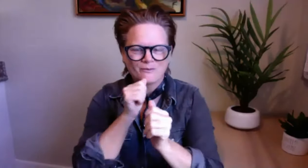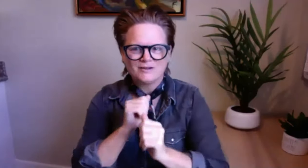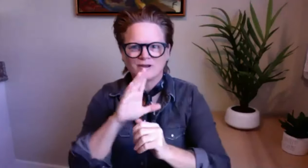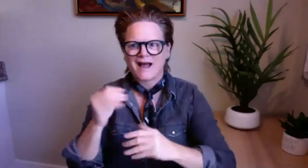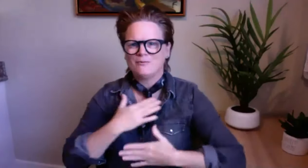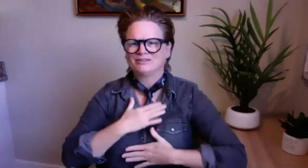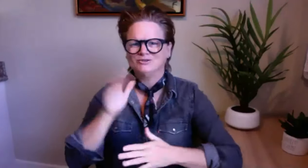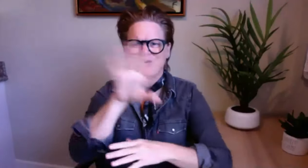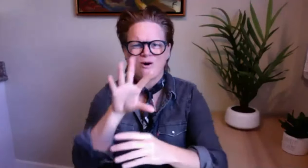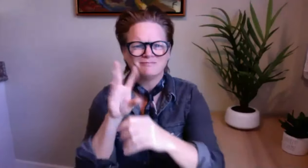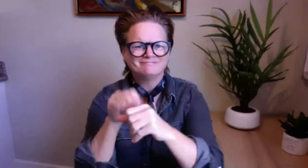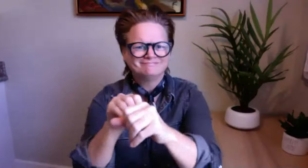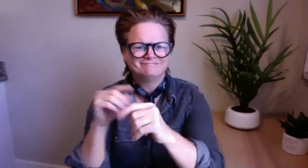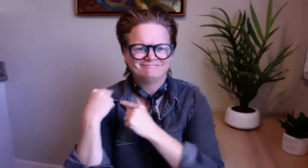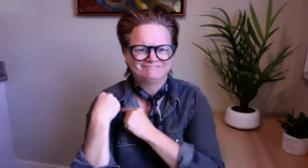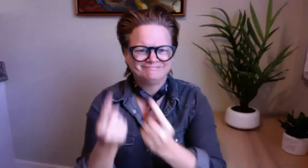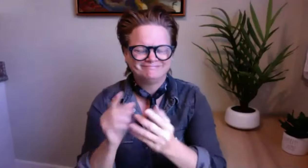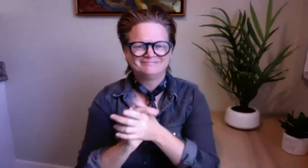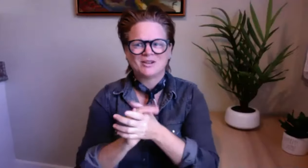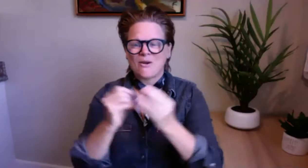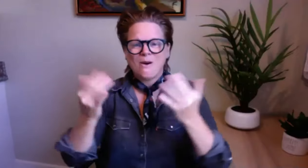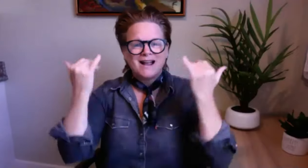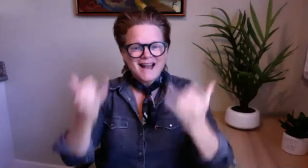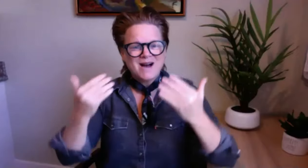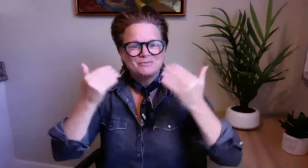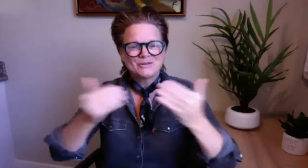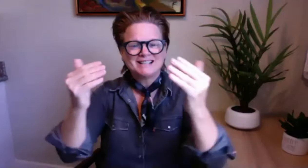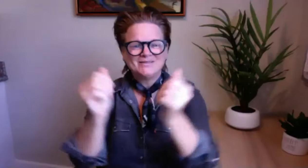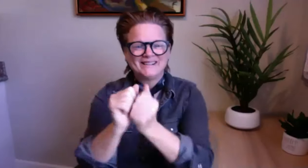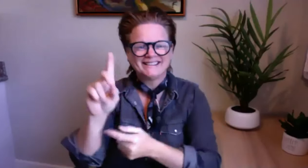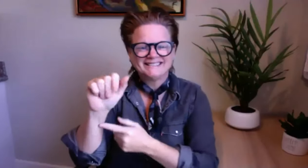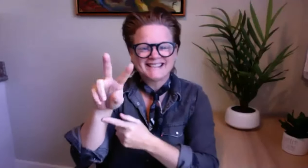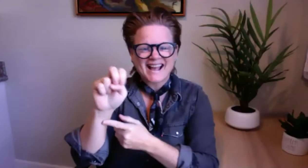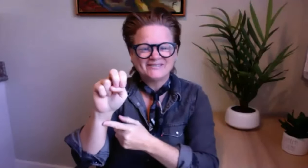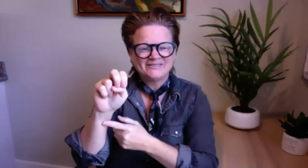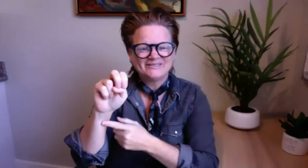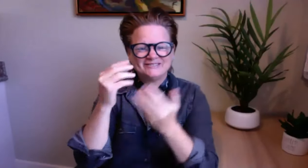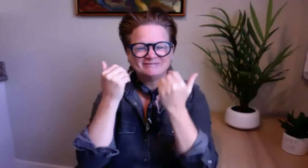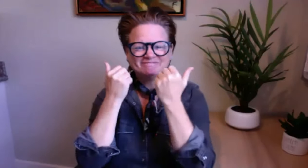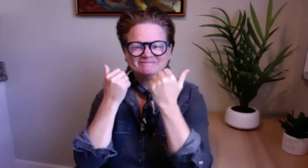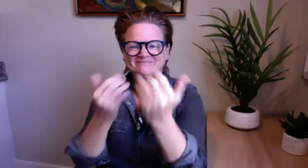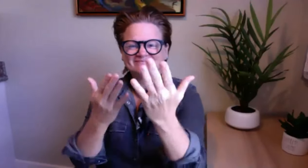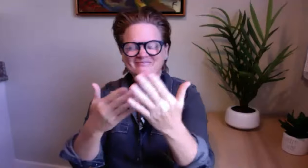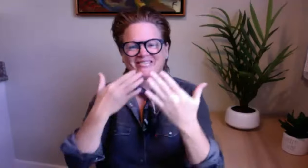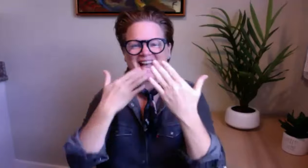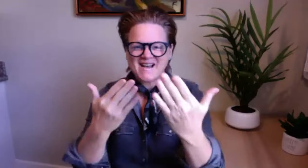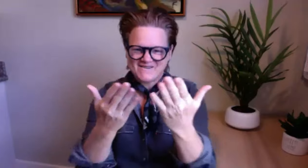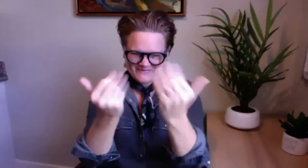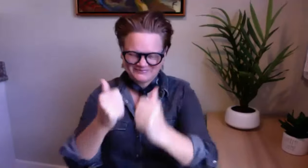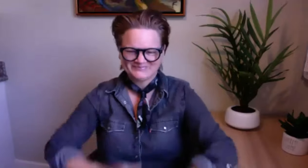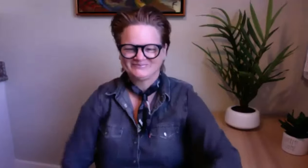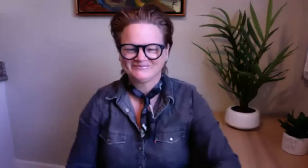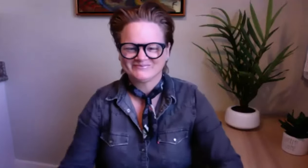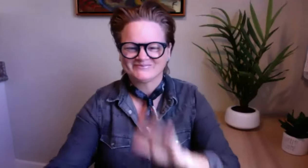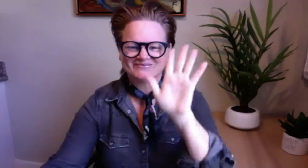-recorded and then we will post that one and we appreciate your patience and your participation to this point so now we will go ahead with